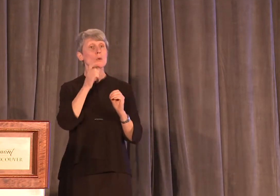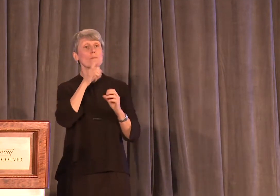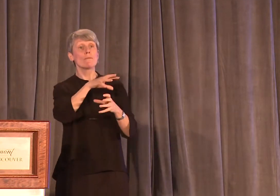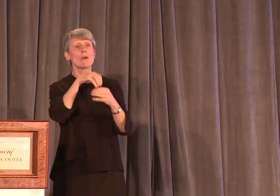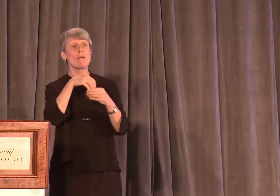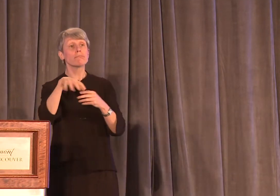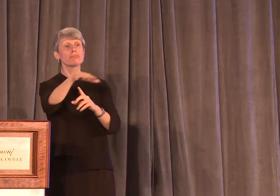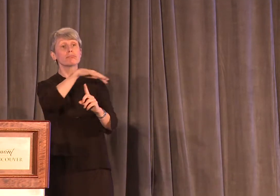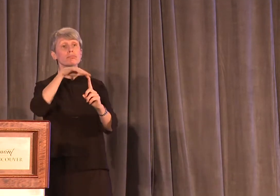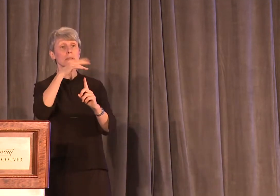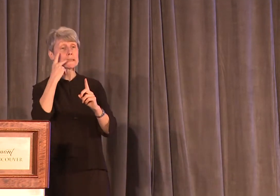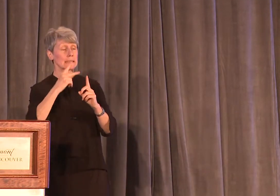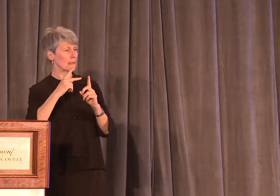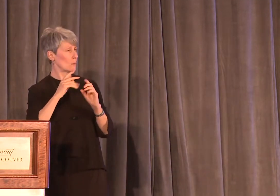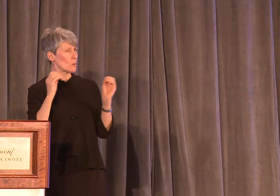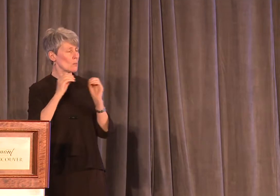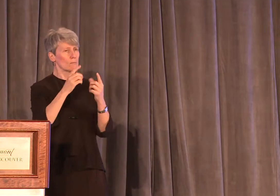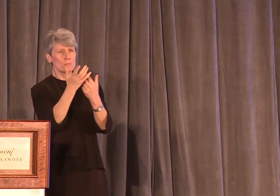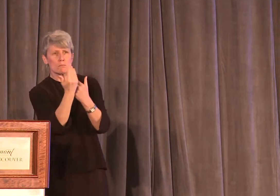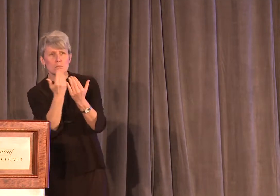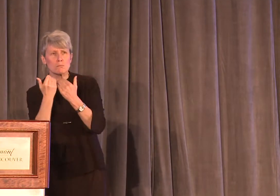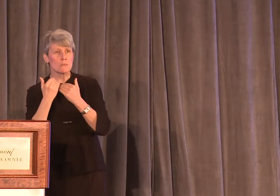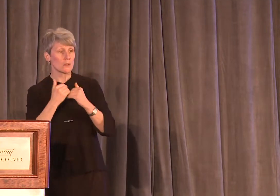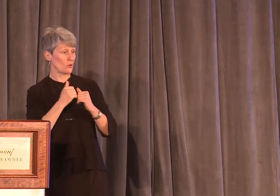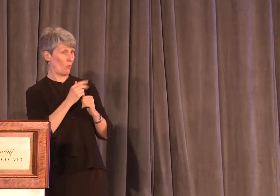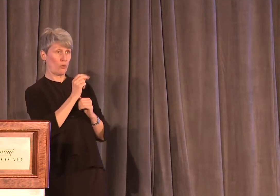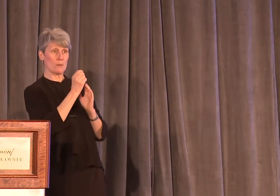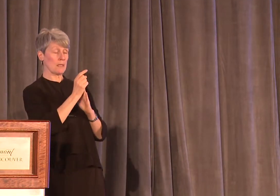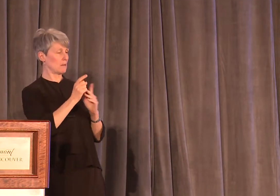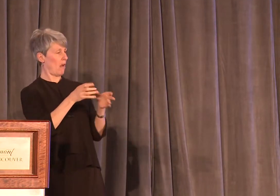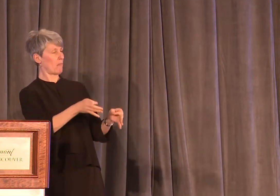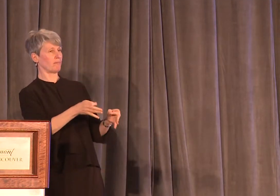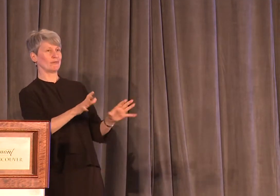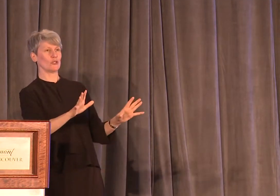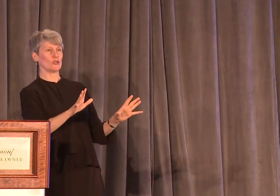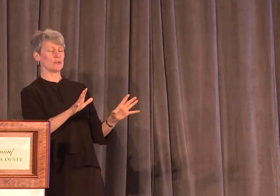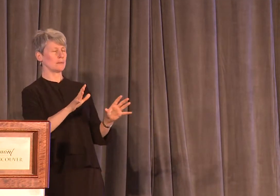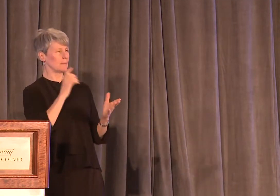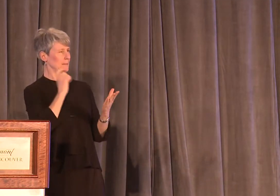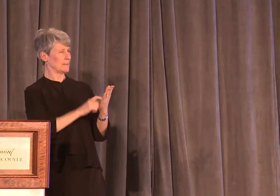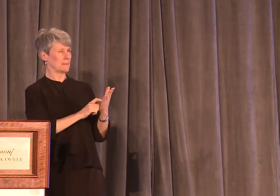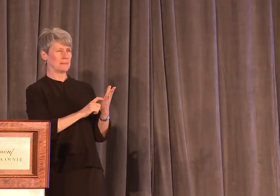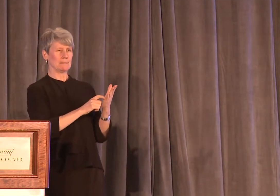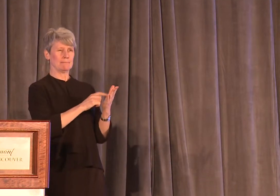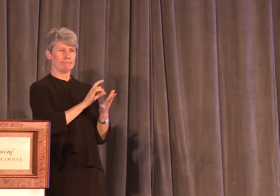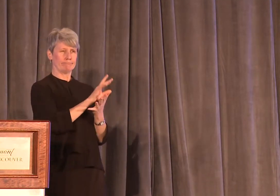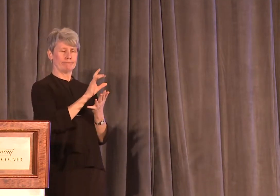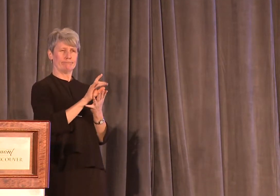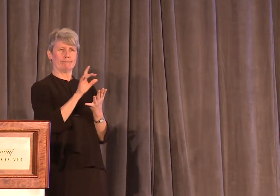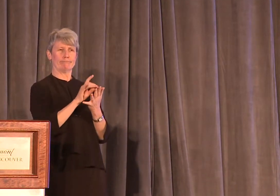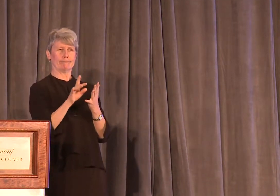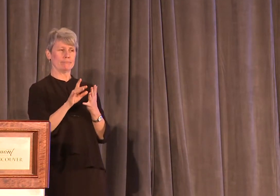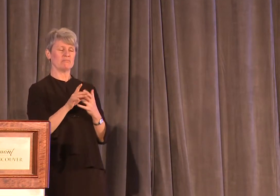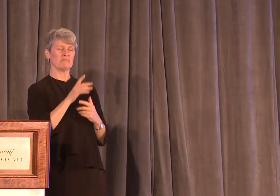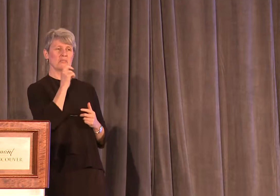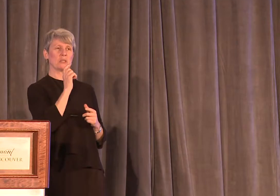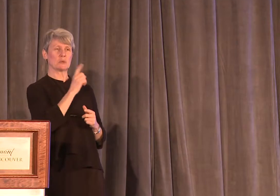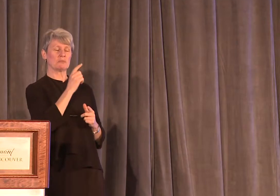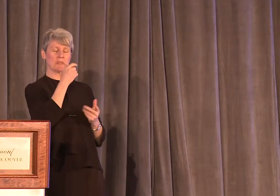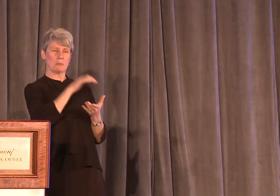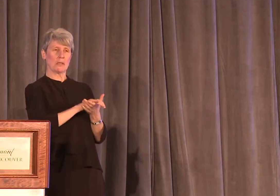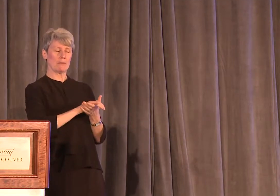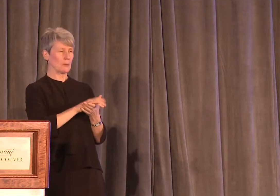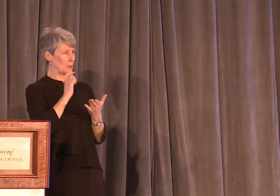into a single interview. If you're noticing a pattern of all the individual sex assault complaints that I investigated,